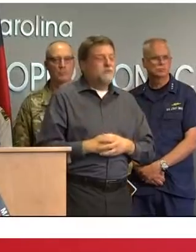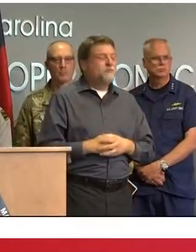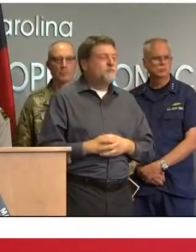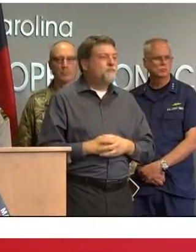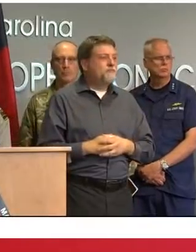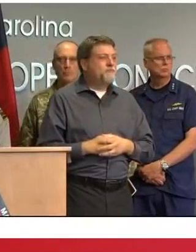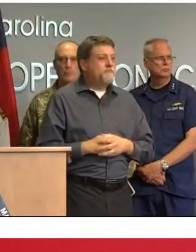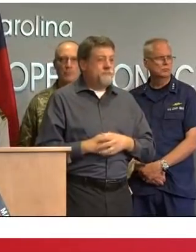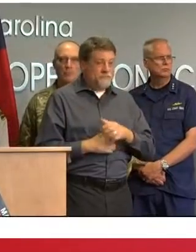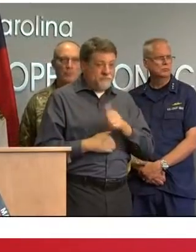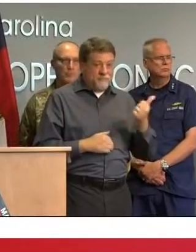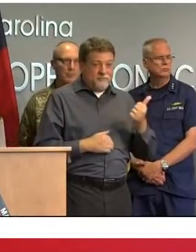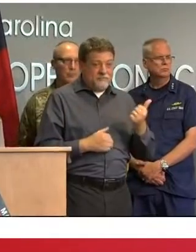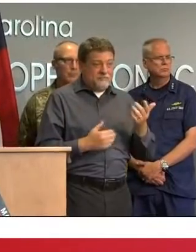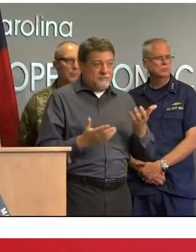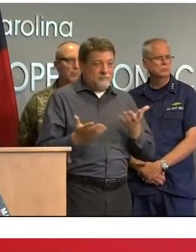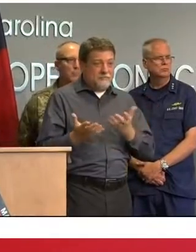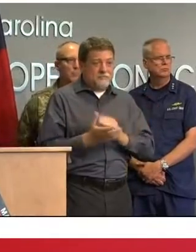other questions